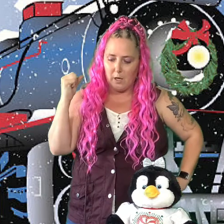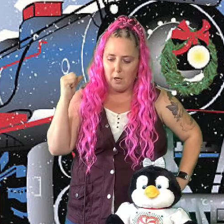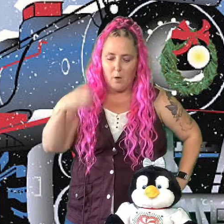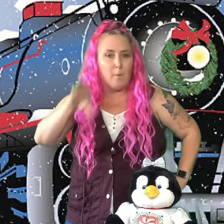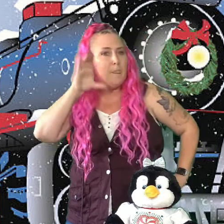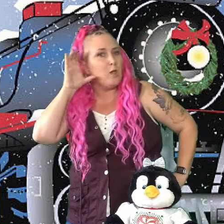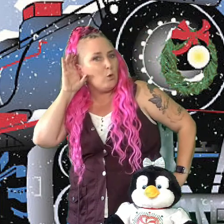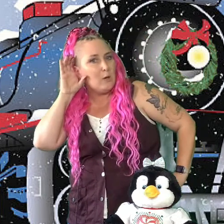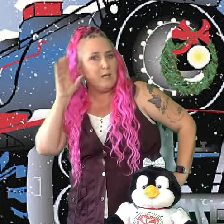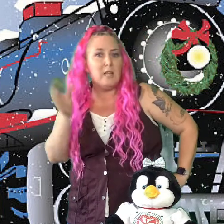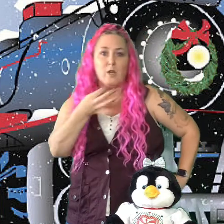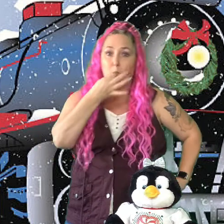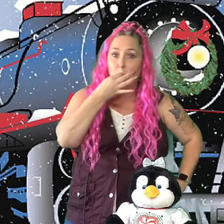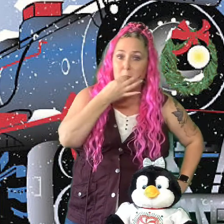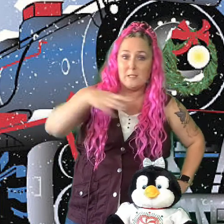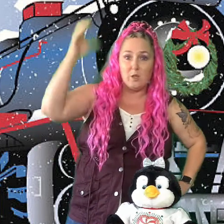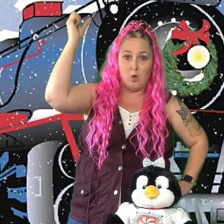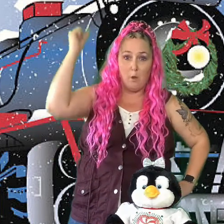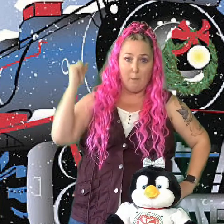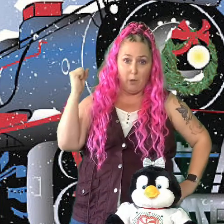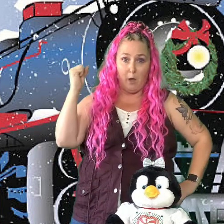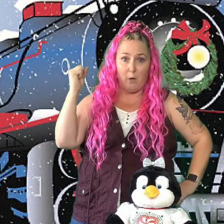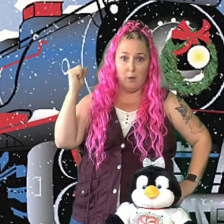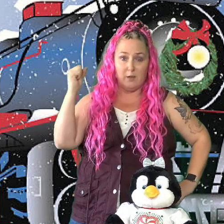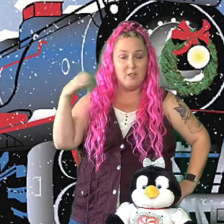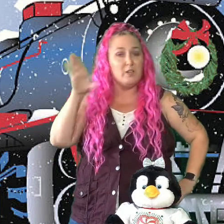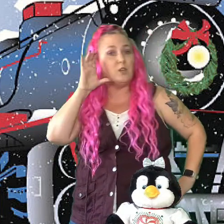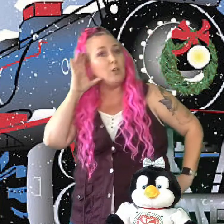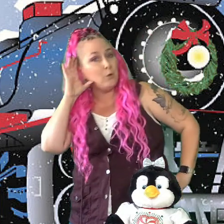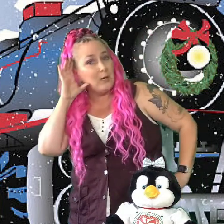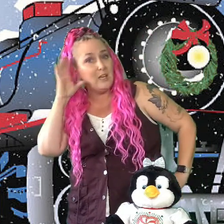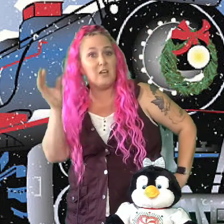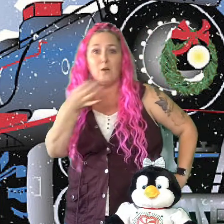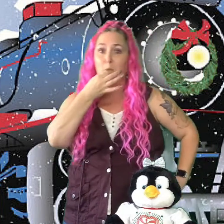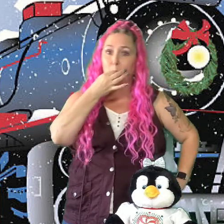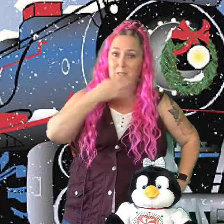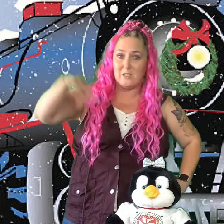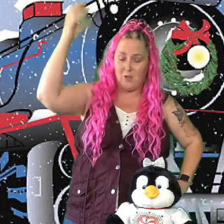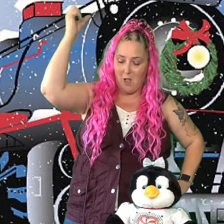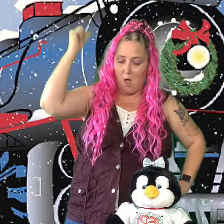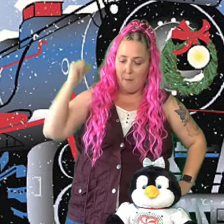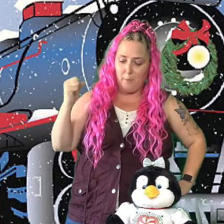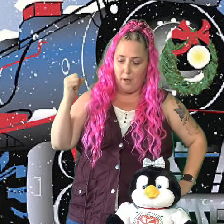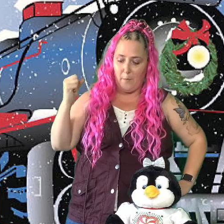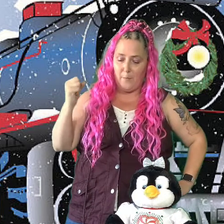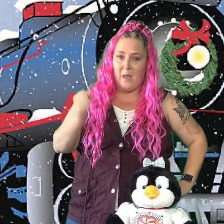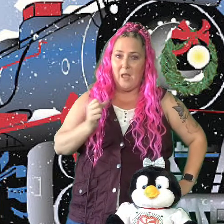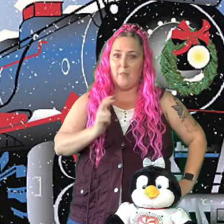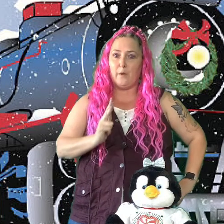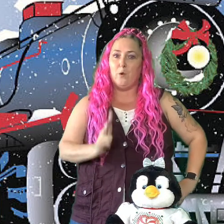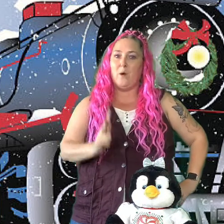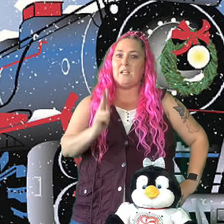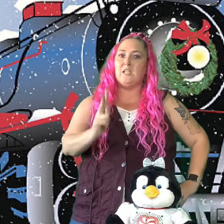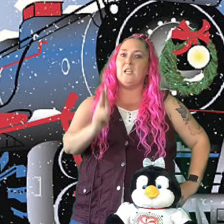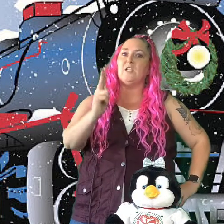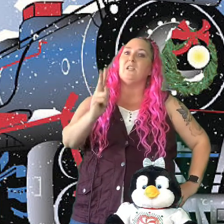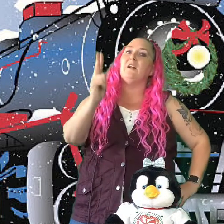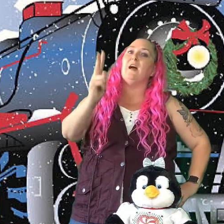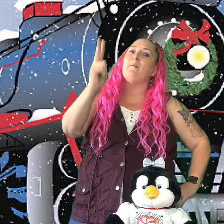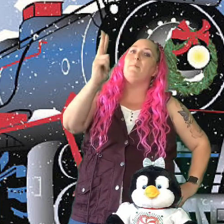go you can hear the whistle blow. You can hear the whistle blow. And then we're gonna watch the engine climb up